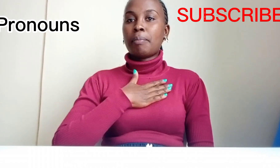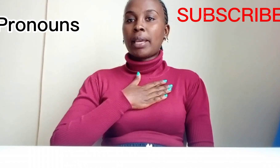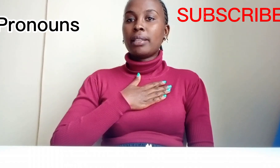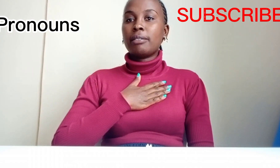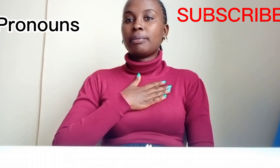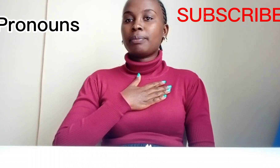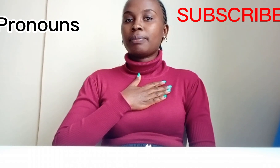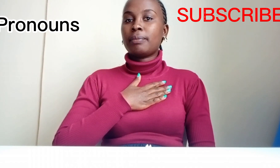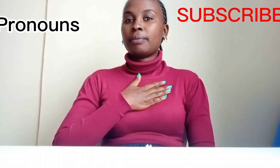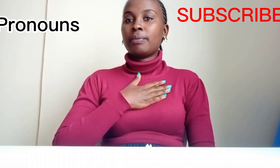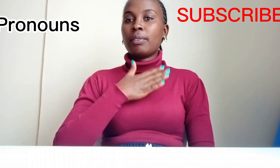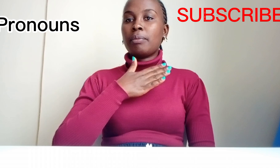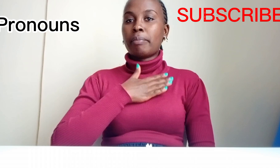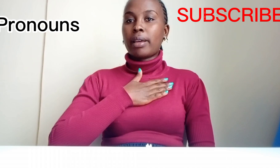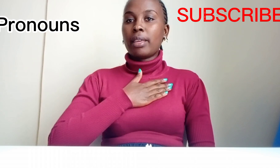mine, my, my,